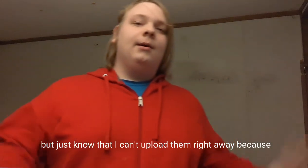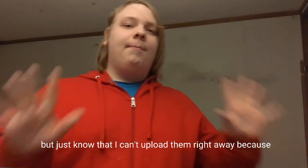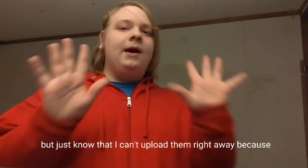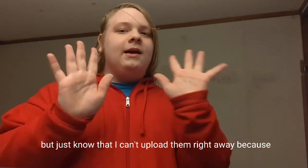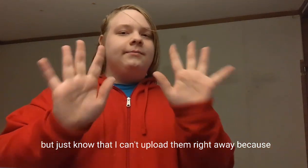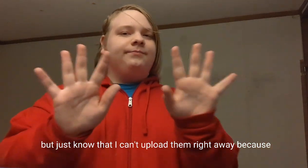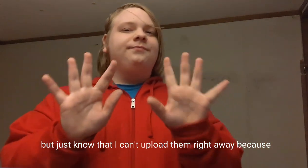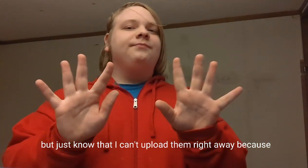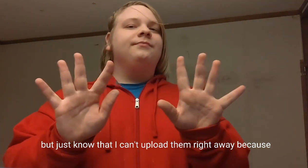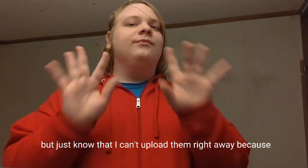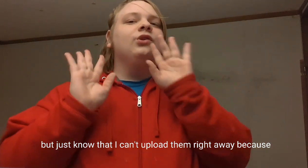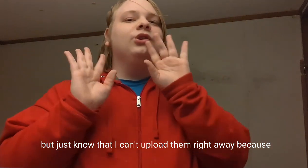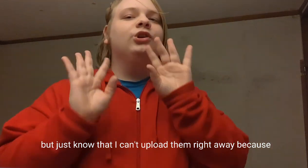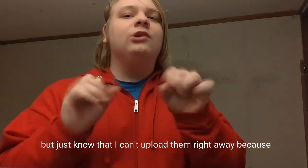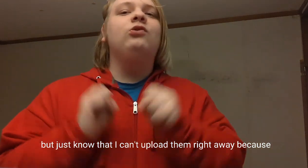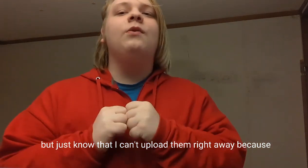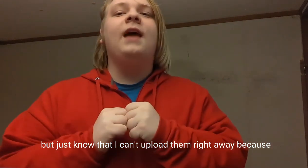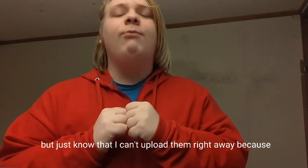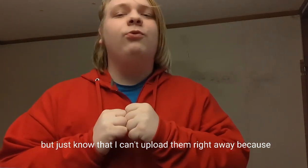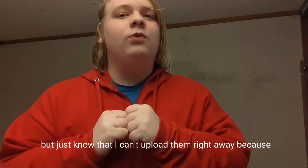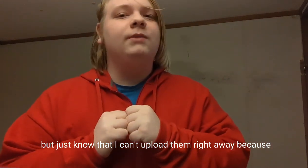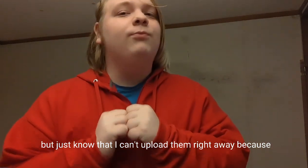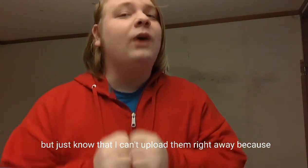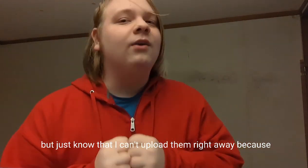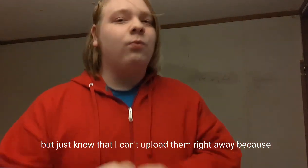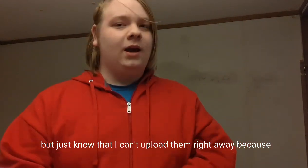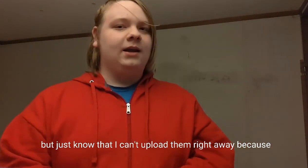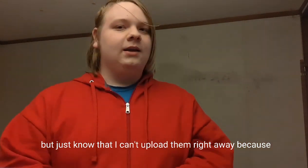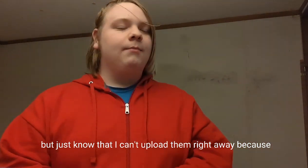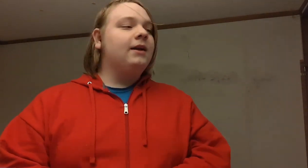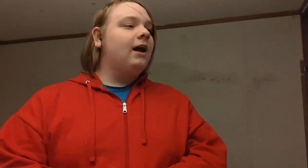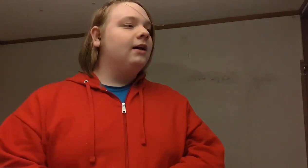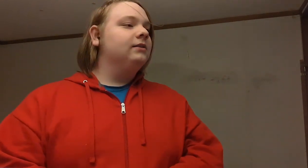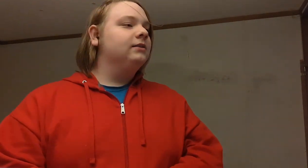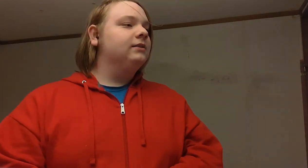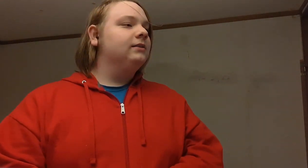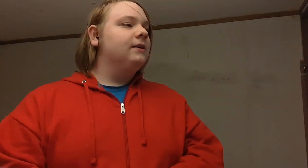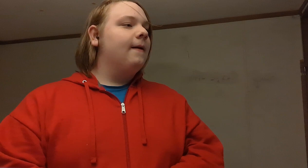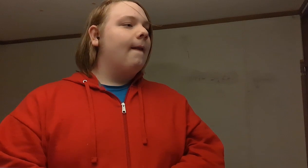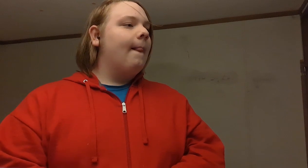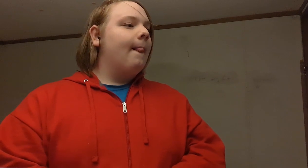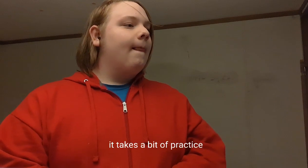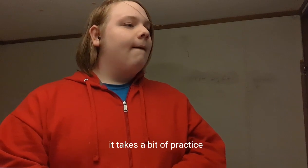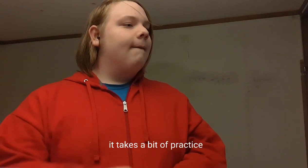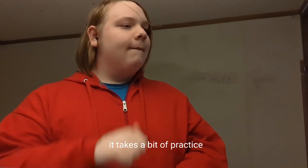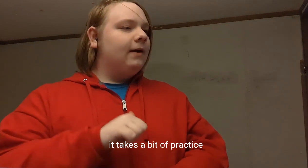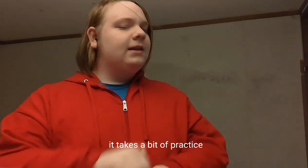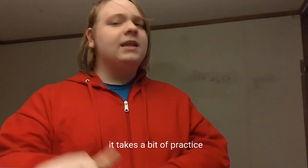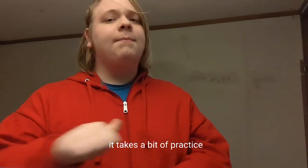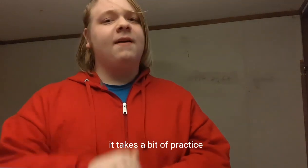just know that I won't do them right away, because it takes a bit of practice.